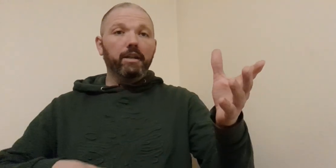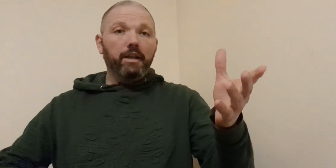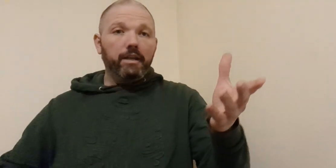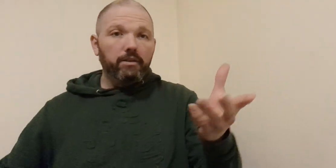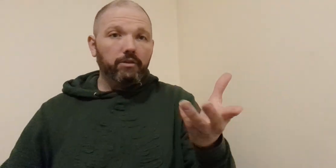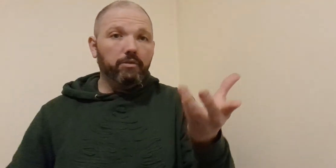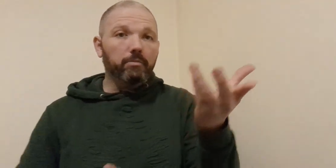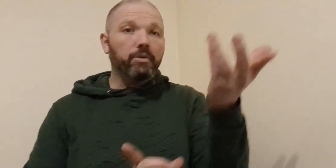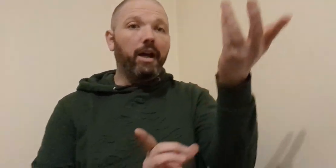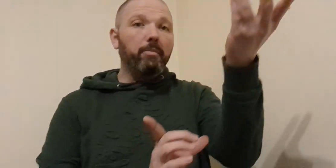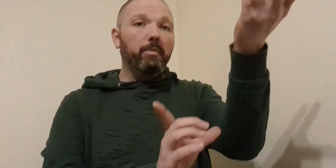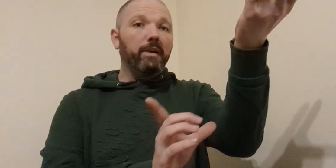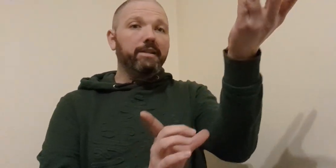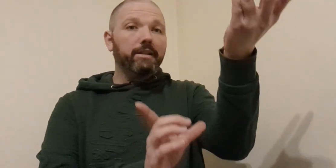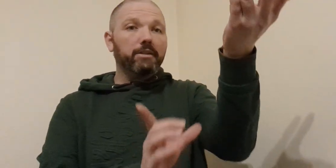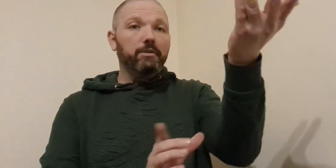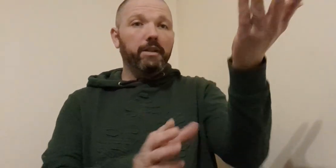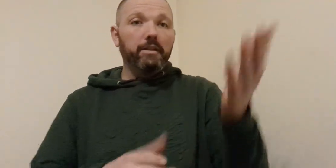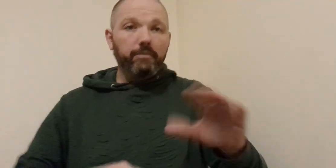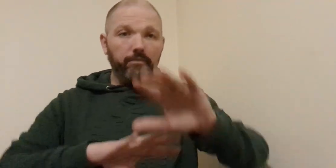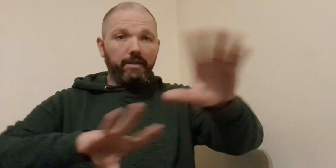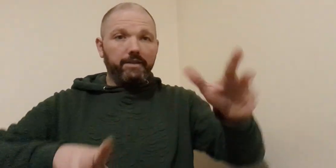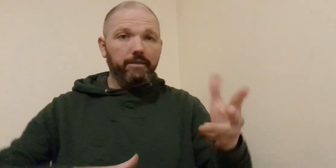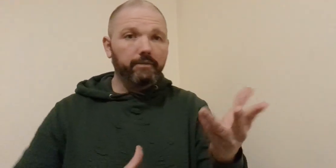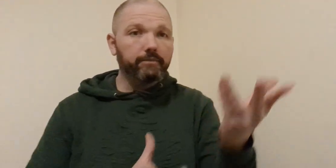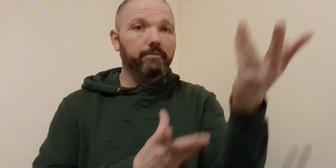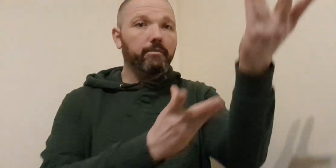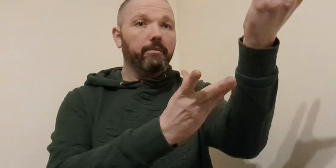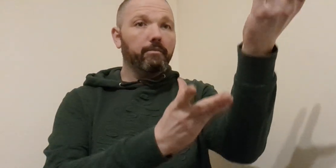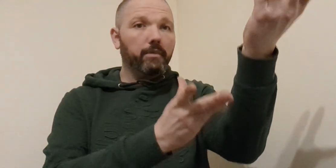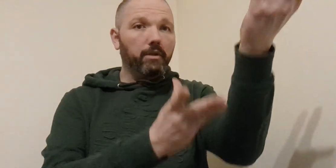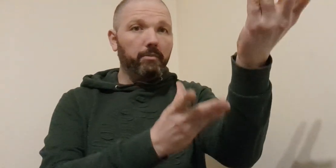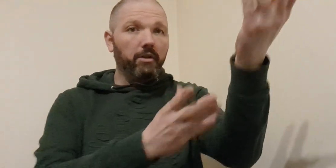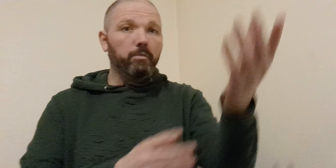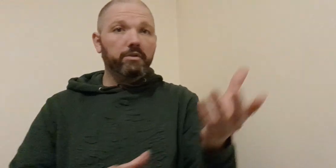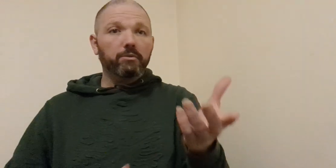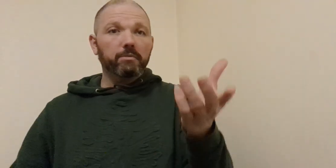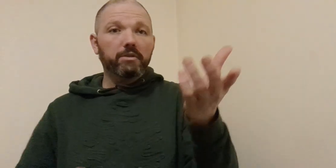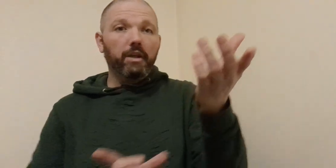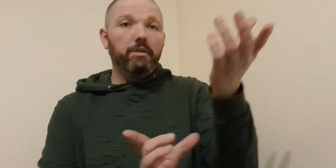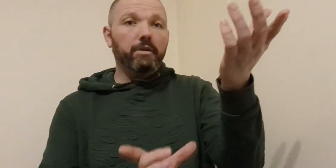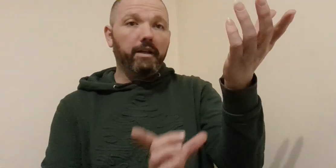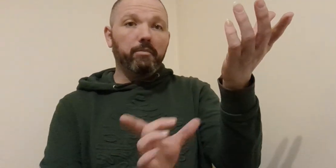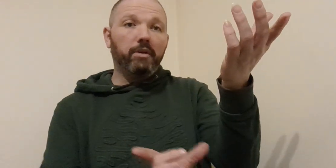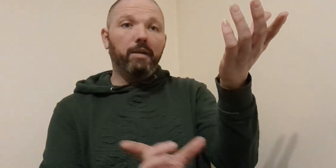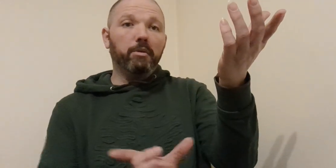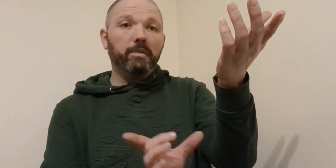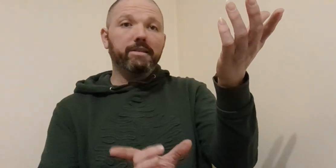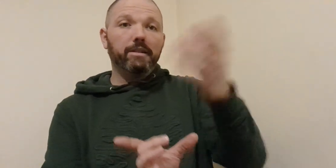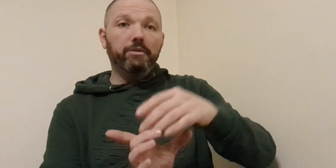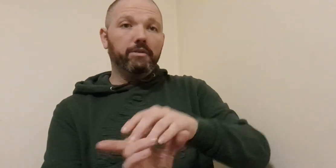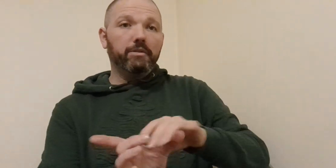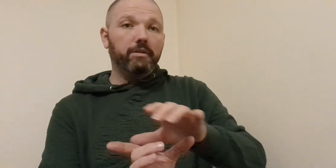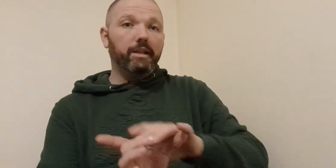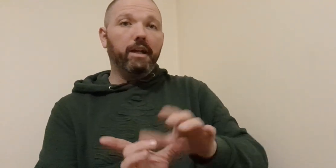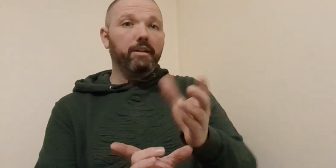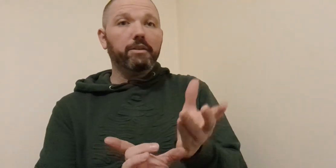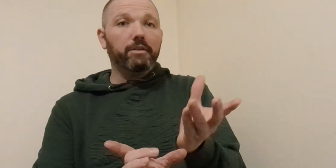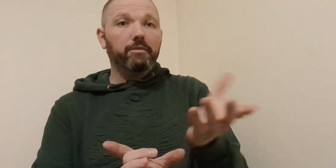you can prop up let's say like go here this coming upwards movement you can kind of prop up let's say like go there the lock like on the